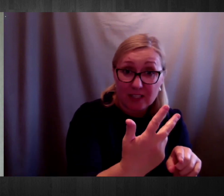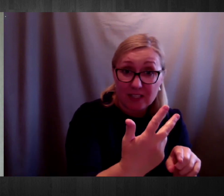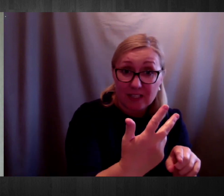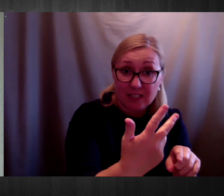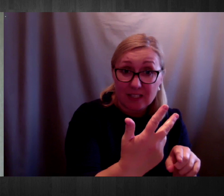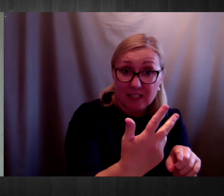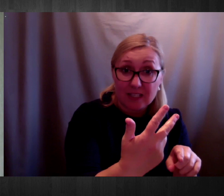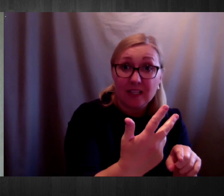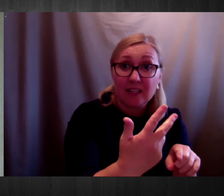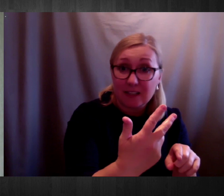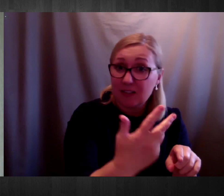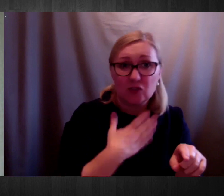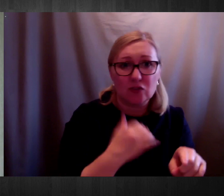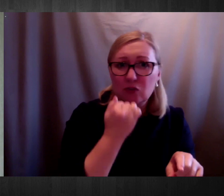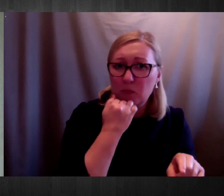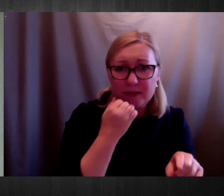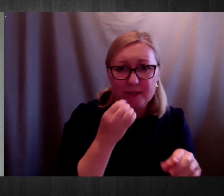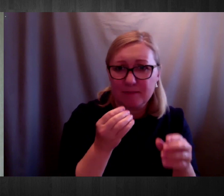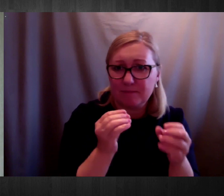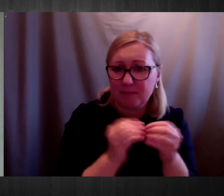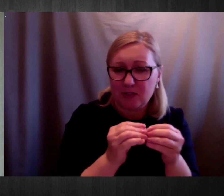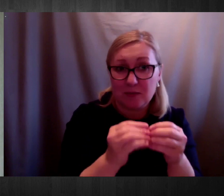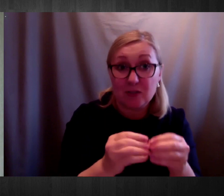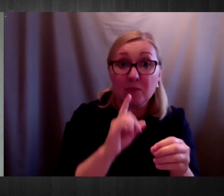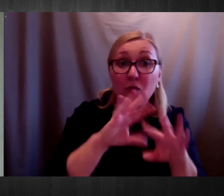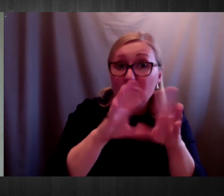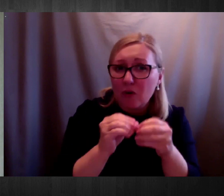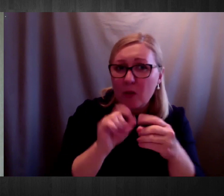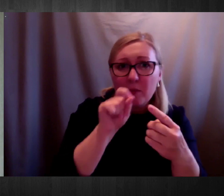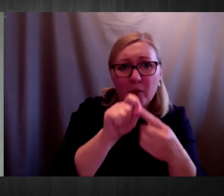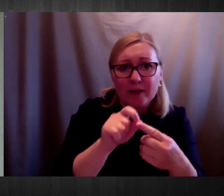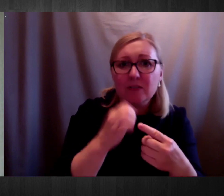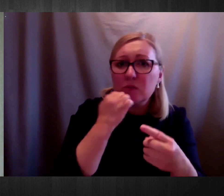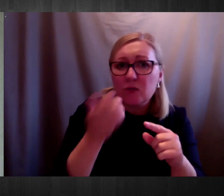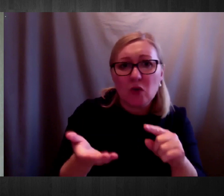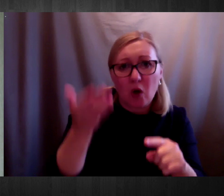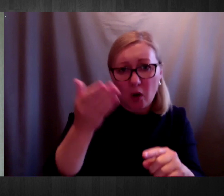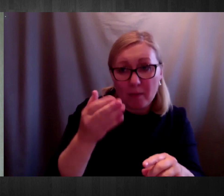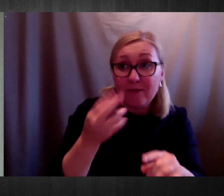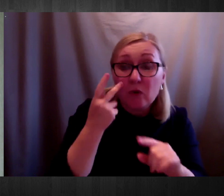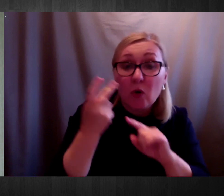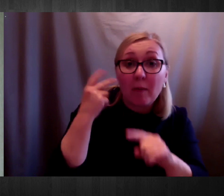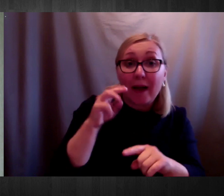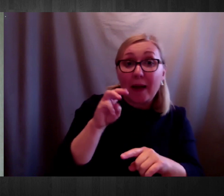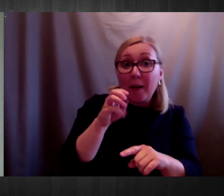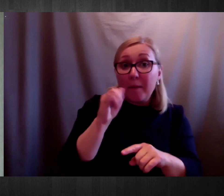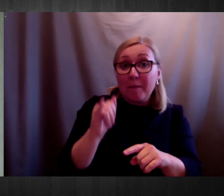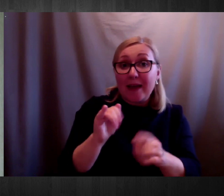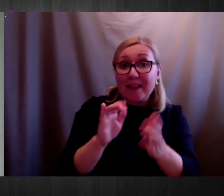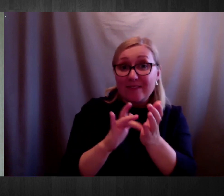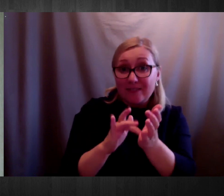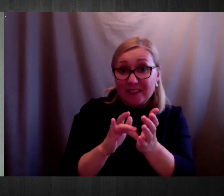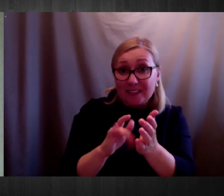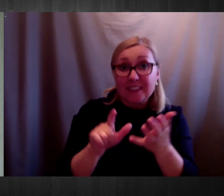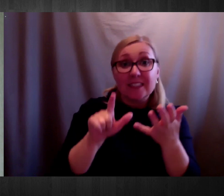part. As of Friday, Monday, May 15, 17 deaths of residents have